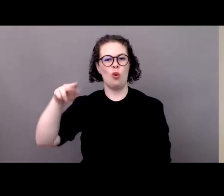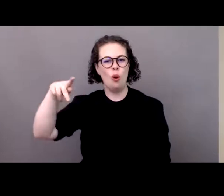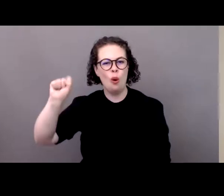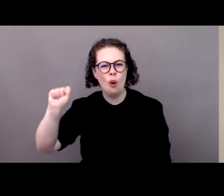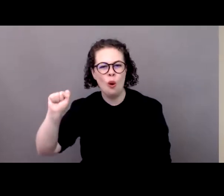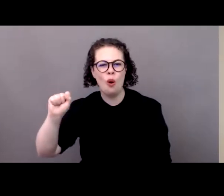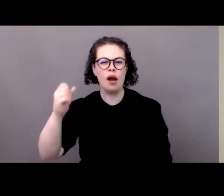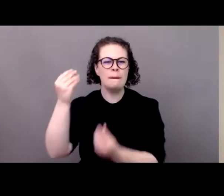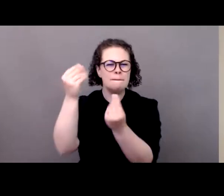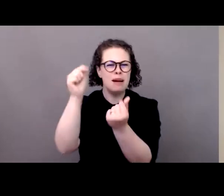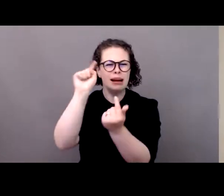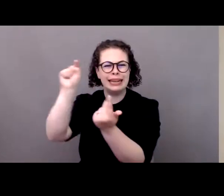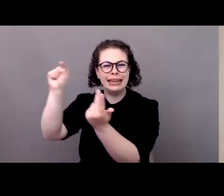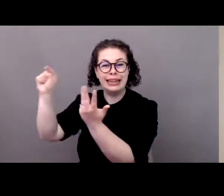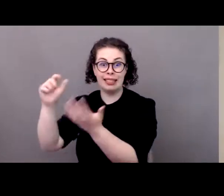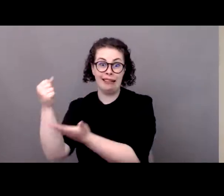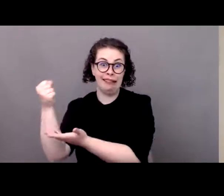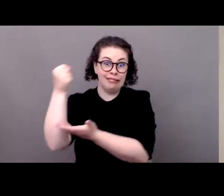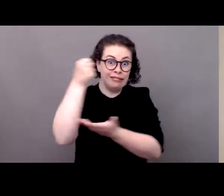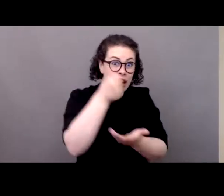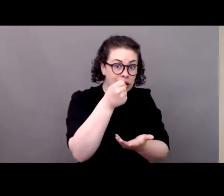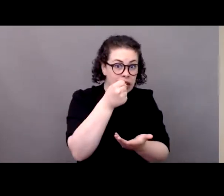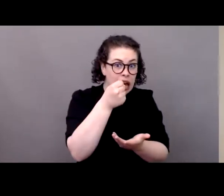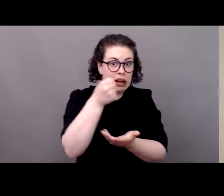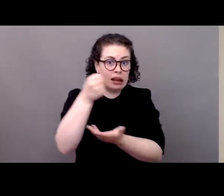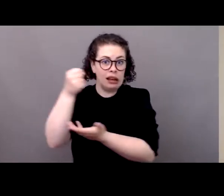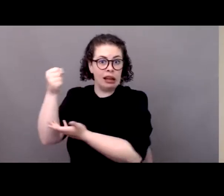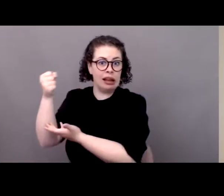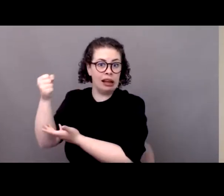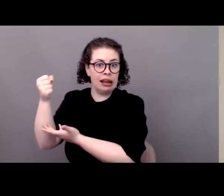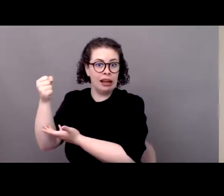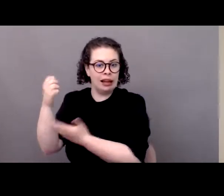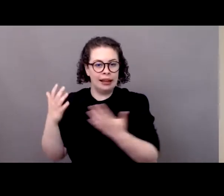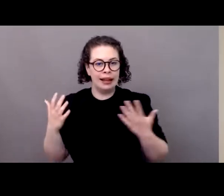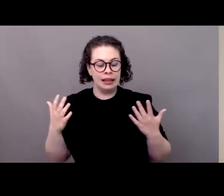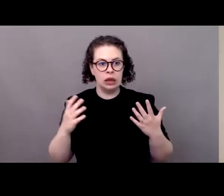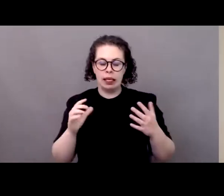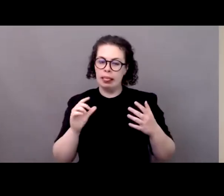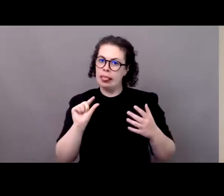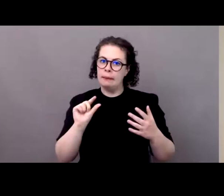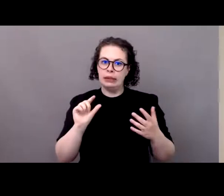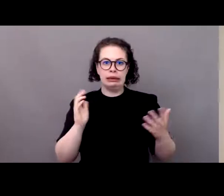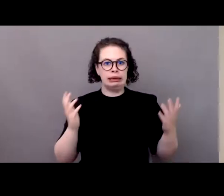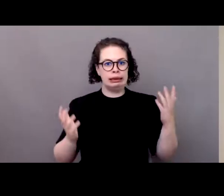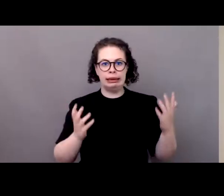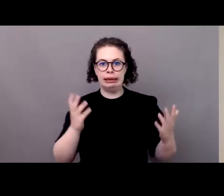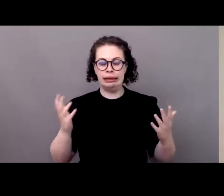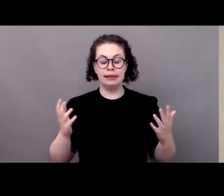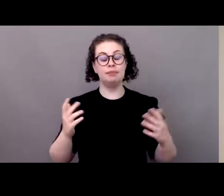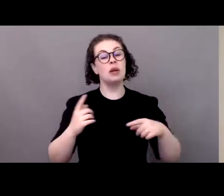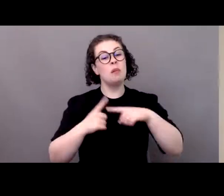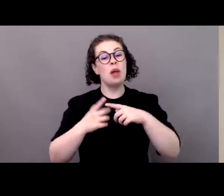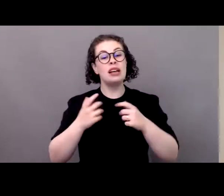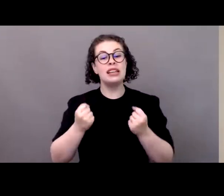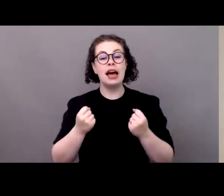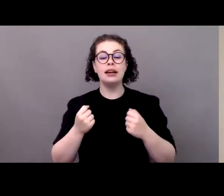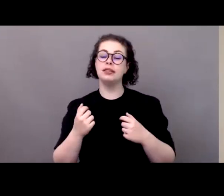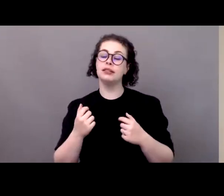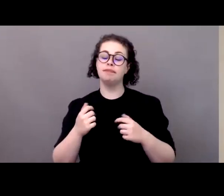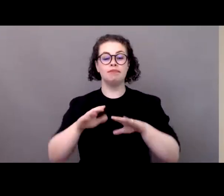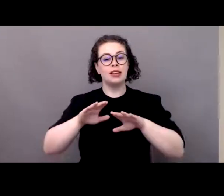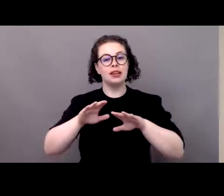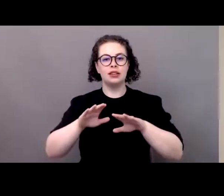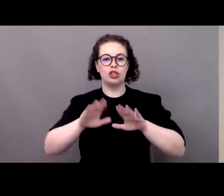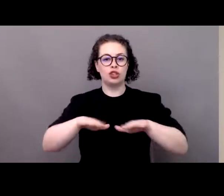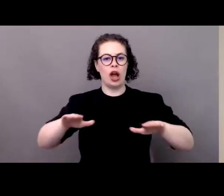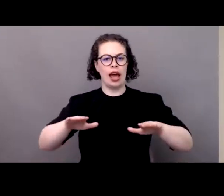was actually a co-rapporteur you know rrf recovery and resilience facility and the child guarantee another important project for